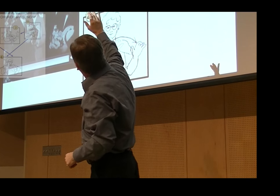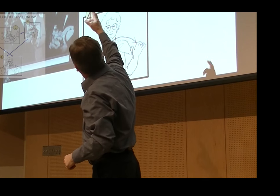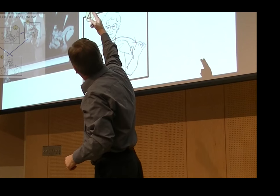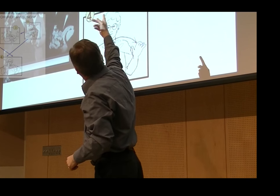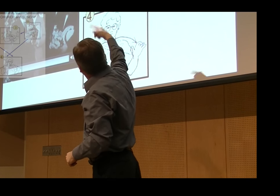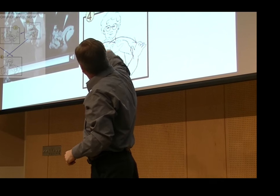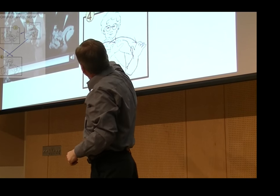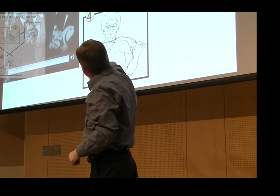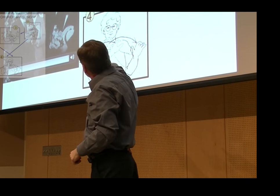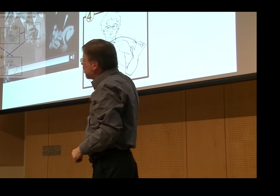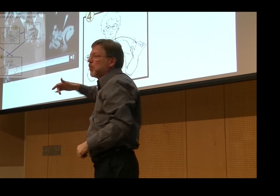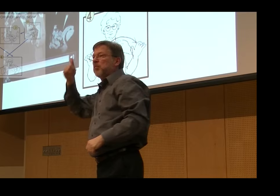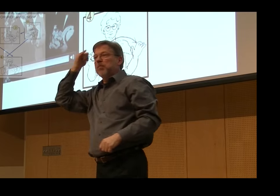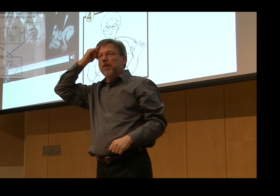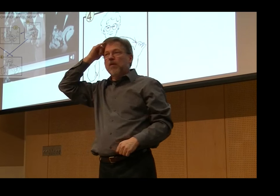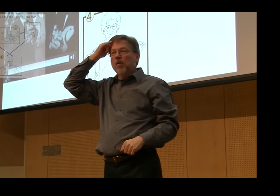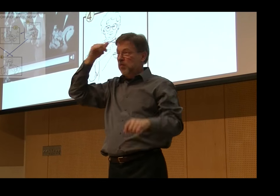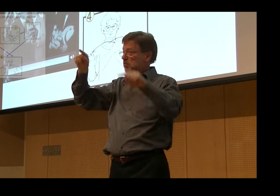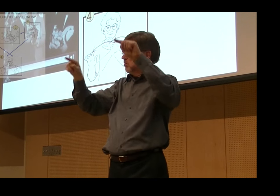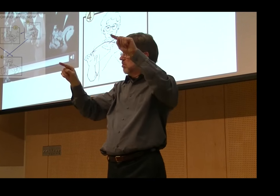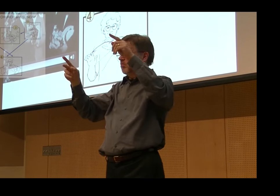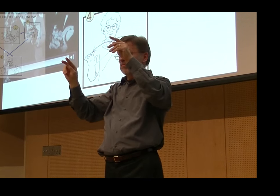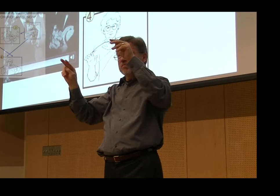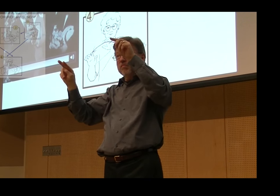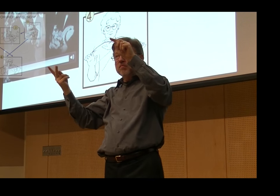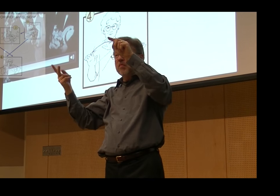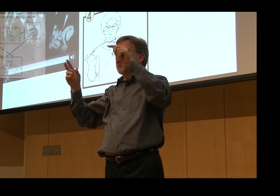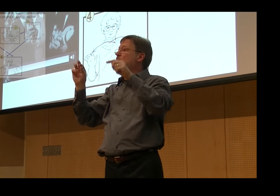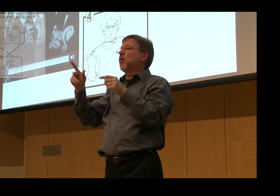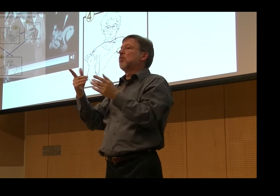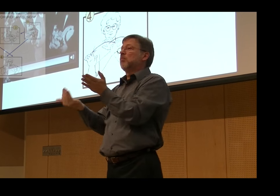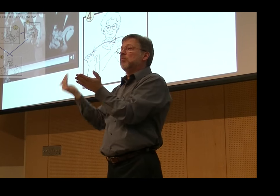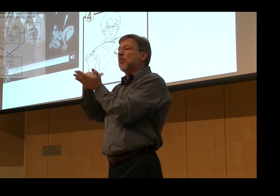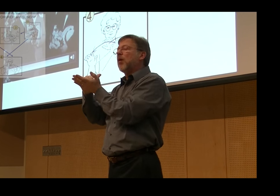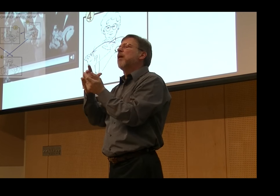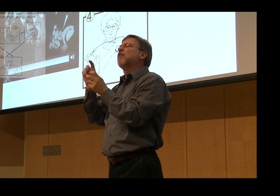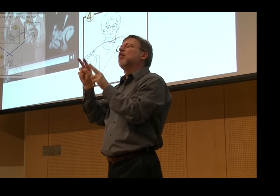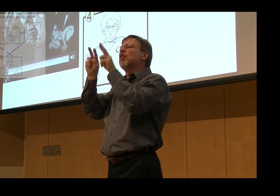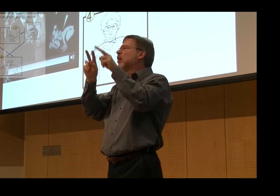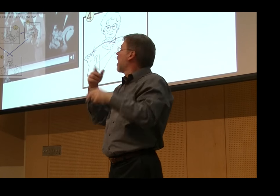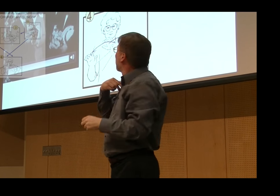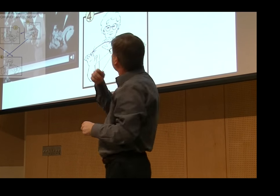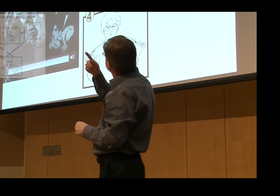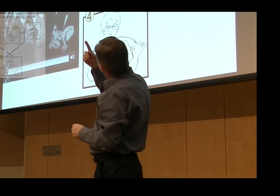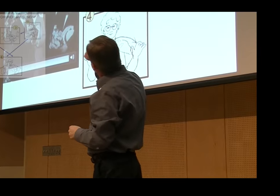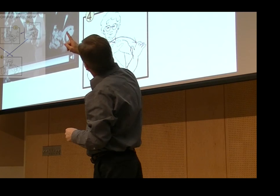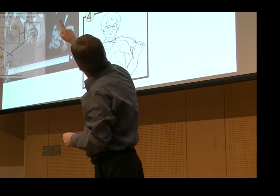It was a flexible word order for that particular form. Church then, from Veditz, contributed